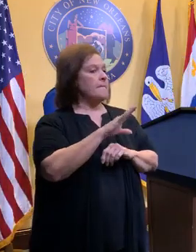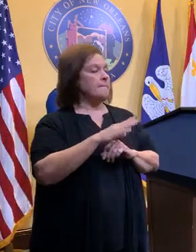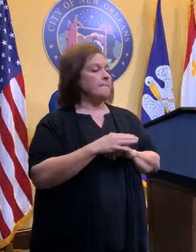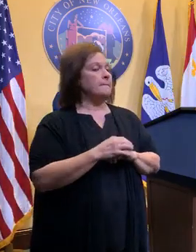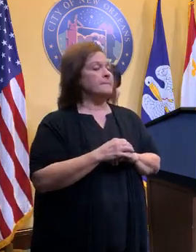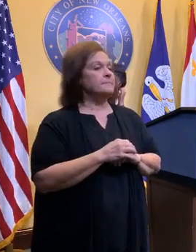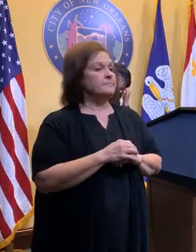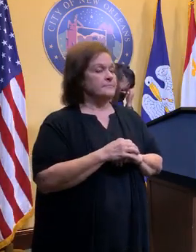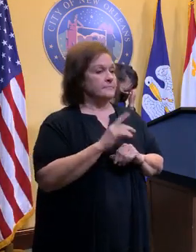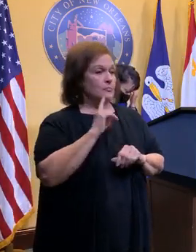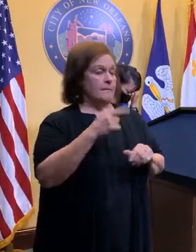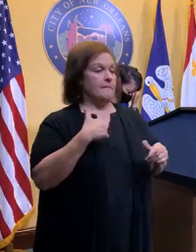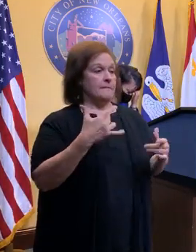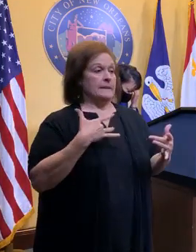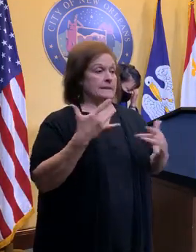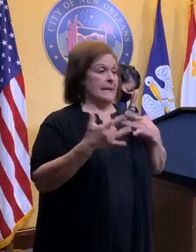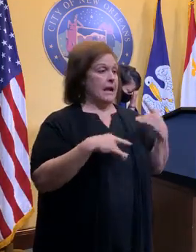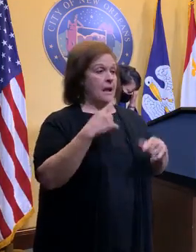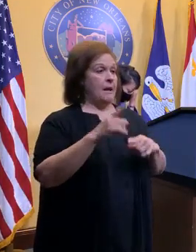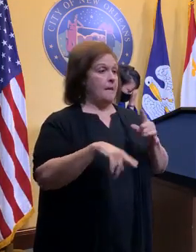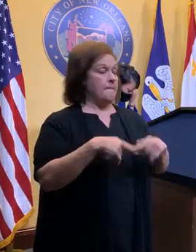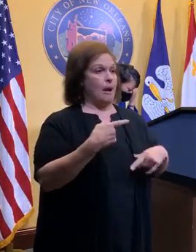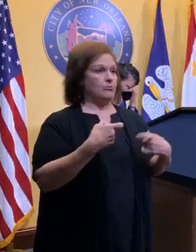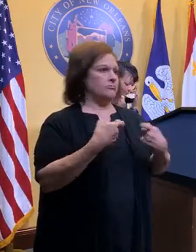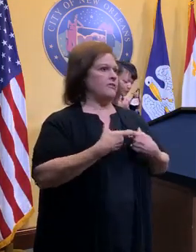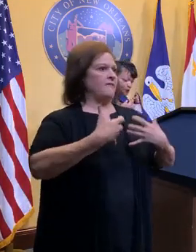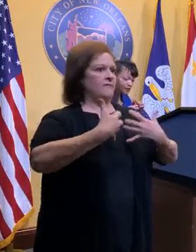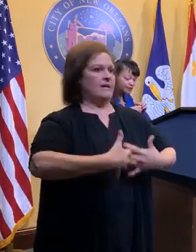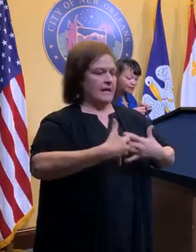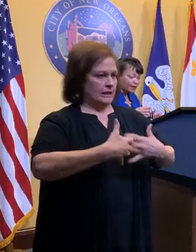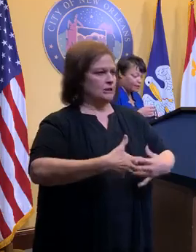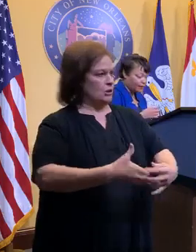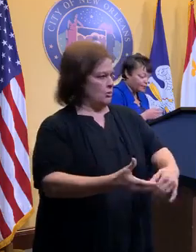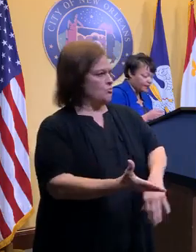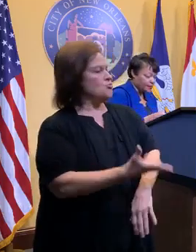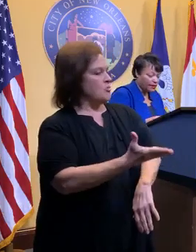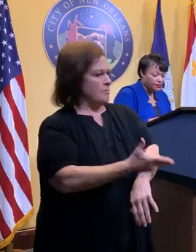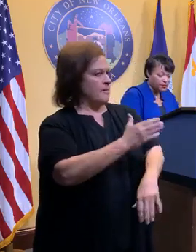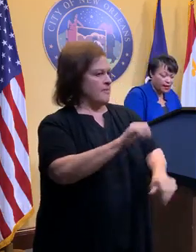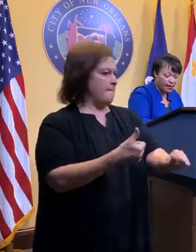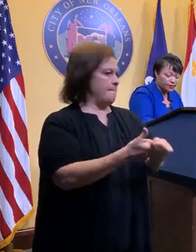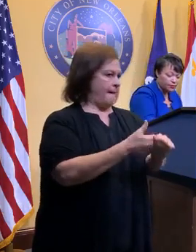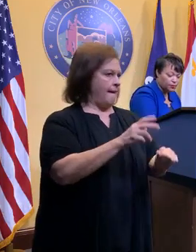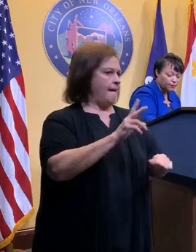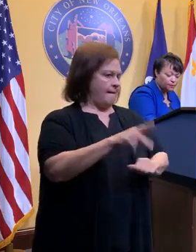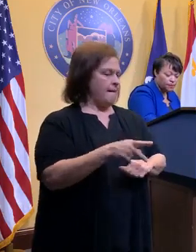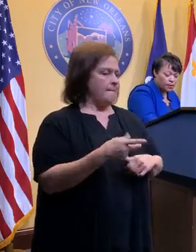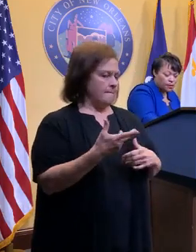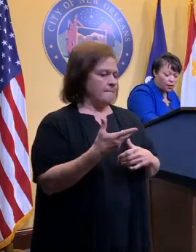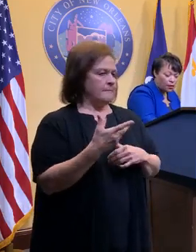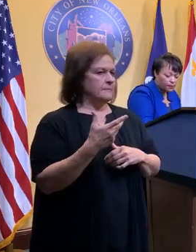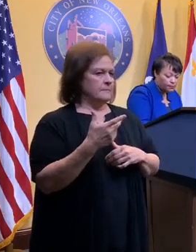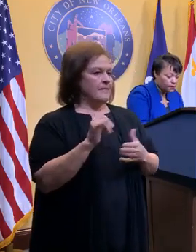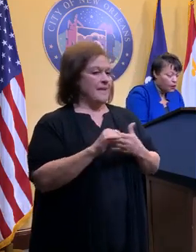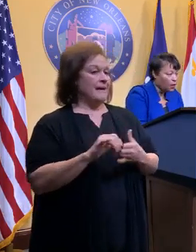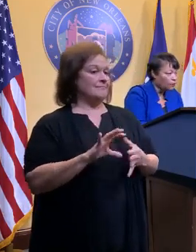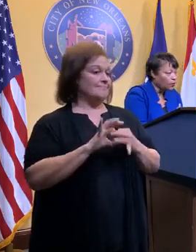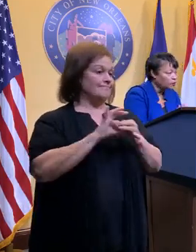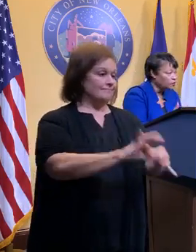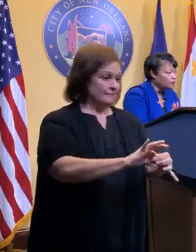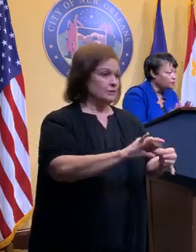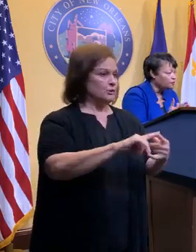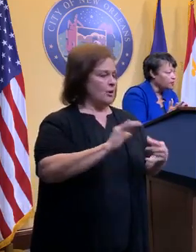you know, Bob is, and I'm excited too about the theater, the improvements there. And that's actually tied to our